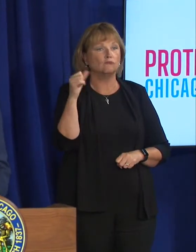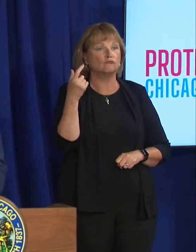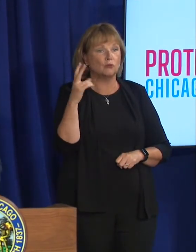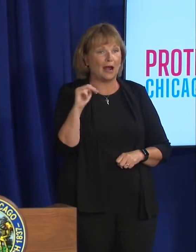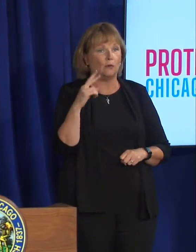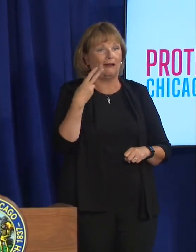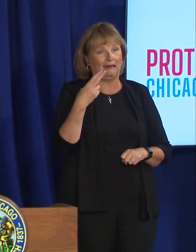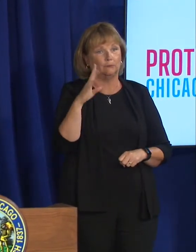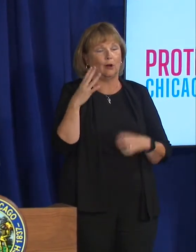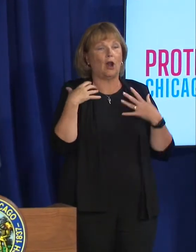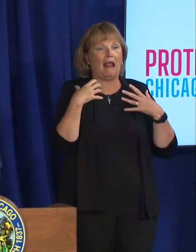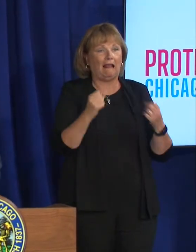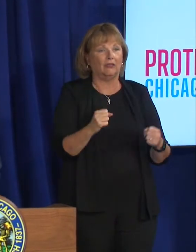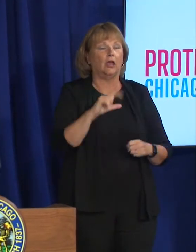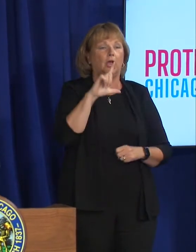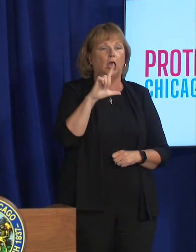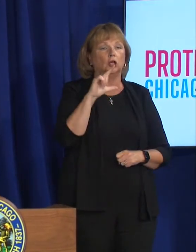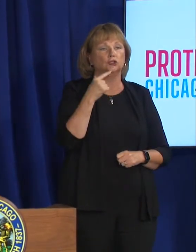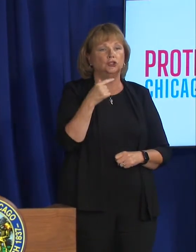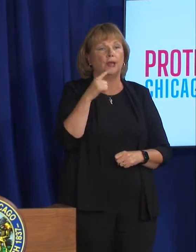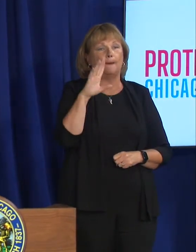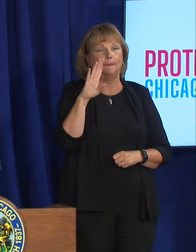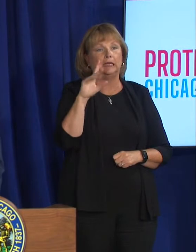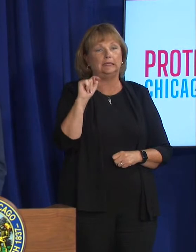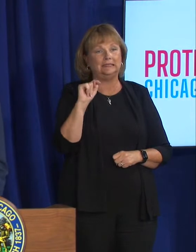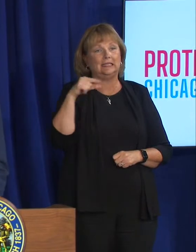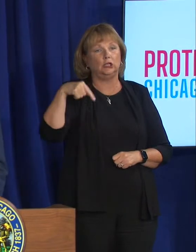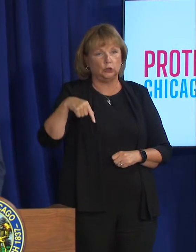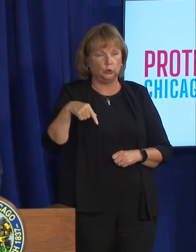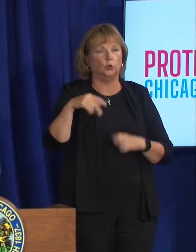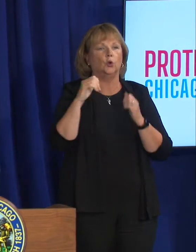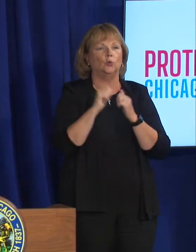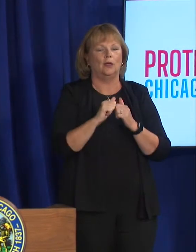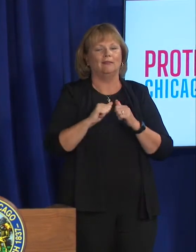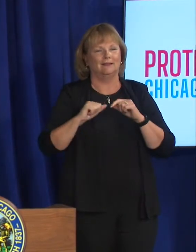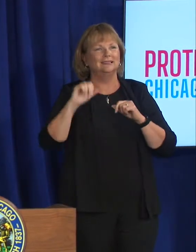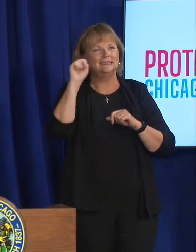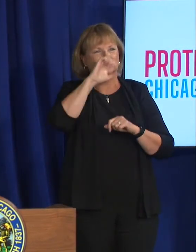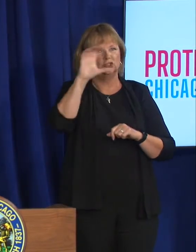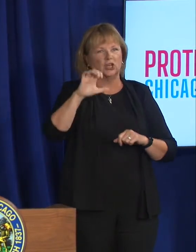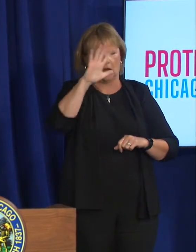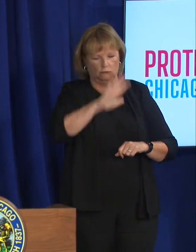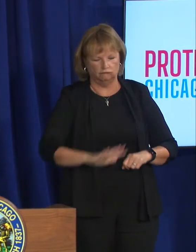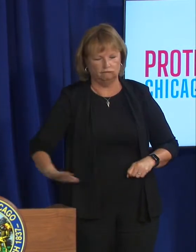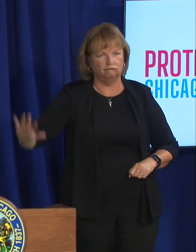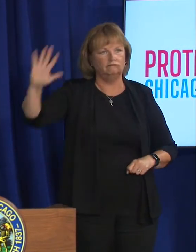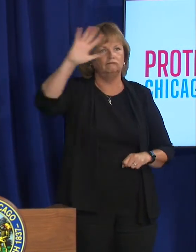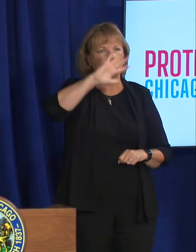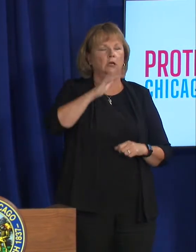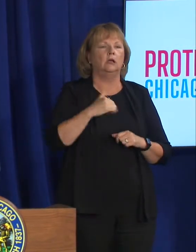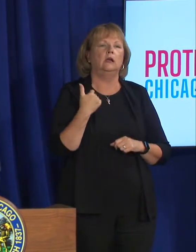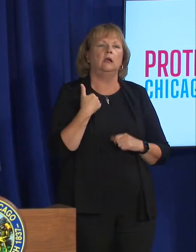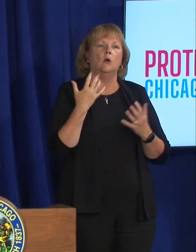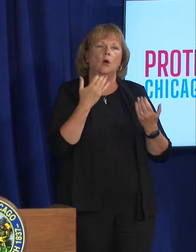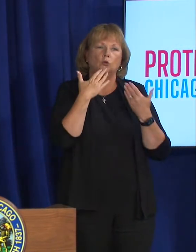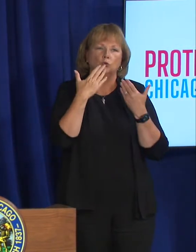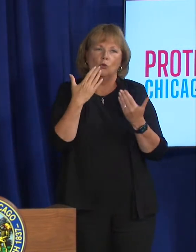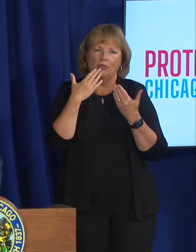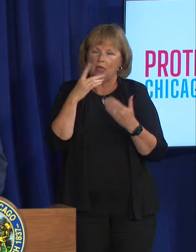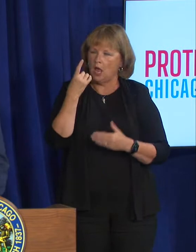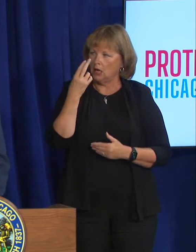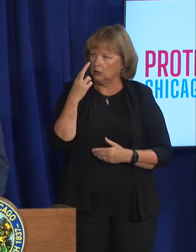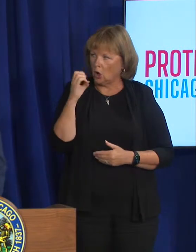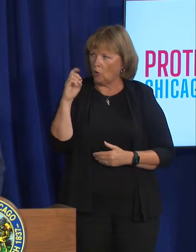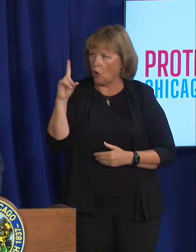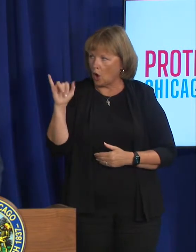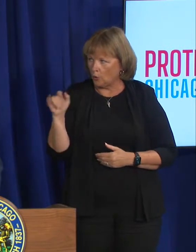Community Health Center in Chicago with 11 locations from Inglewood to Rogers Park. I want to thank Dr.